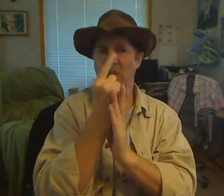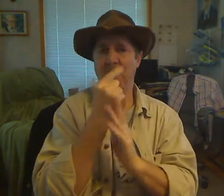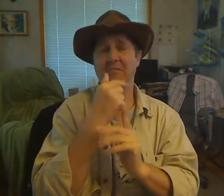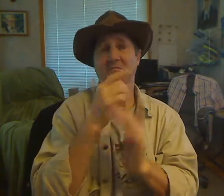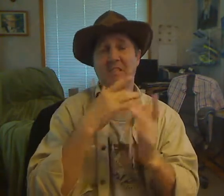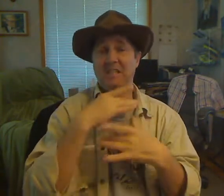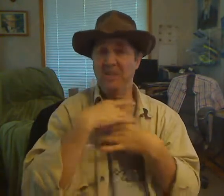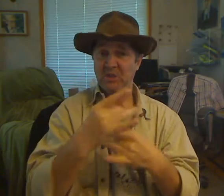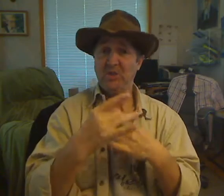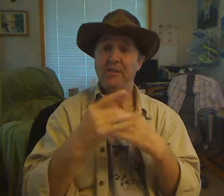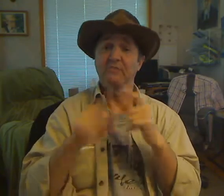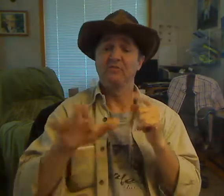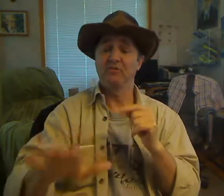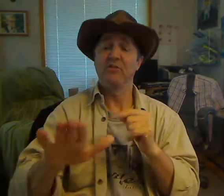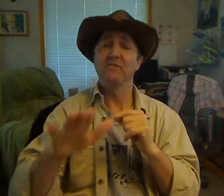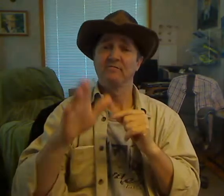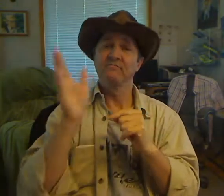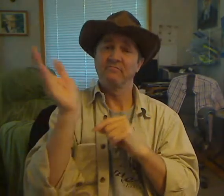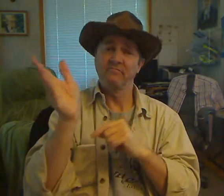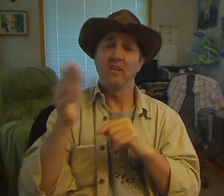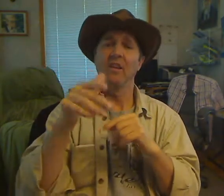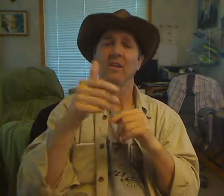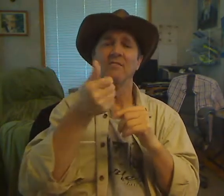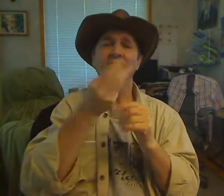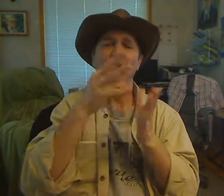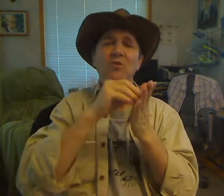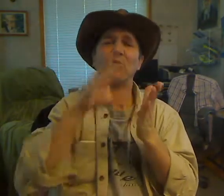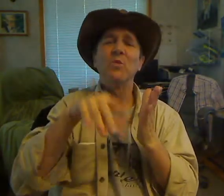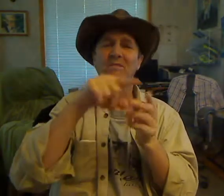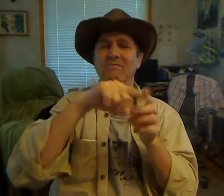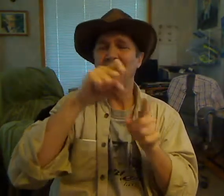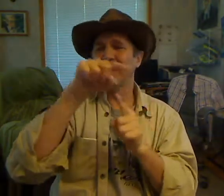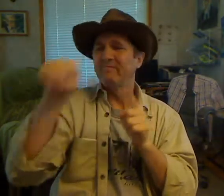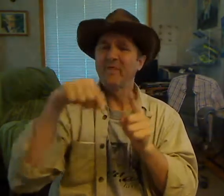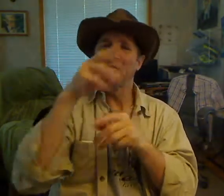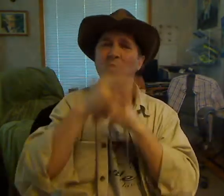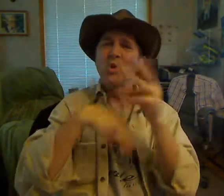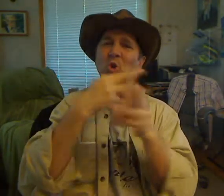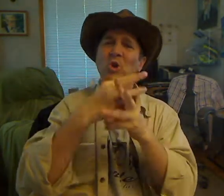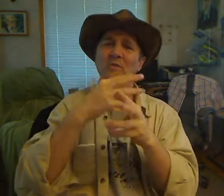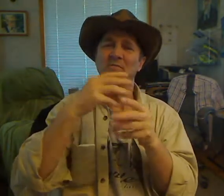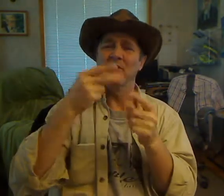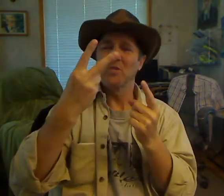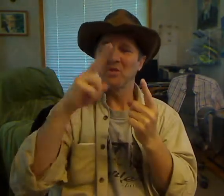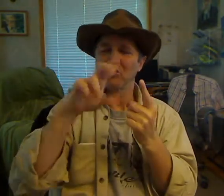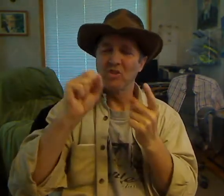No, no, thank you. You'll soon be able to stop those calls, although there will be a few exemptions.